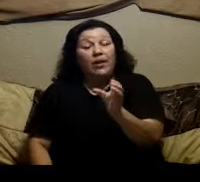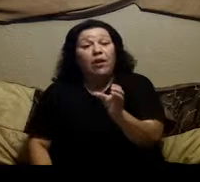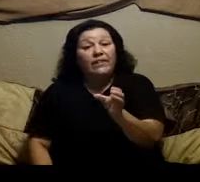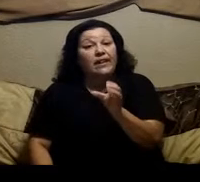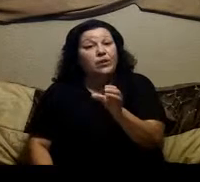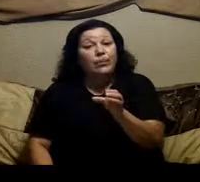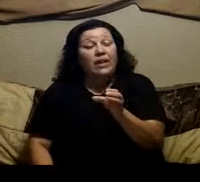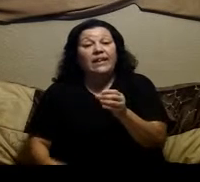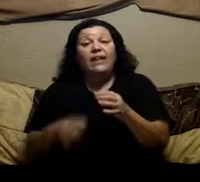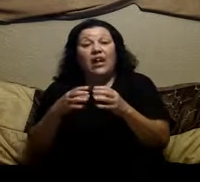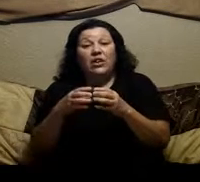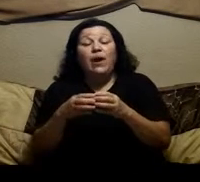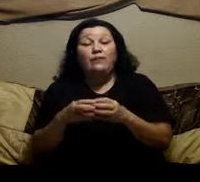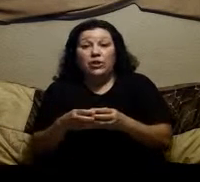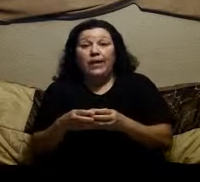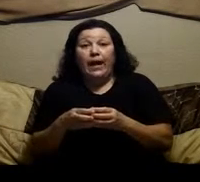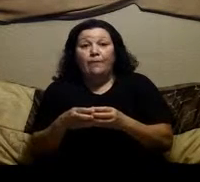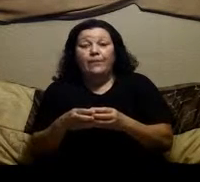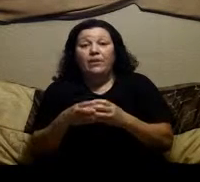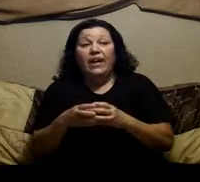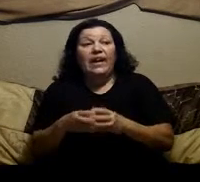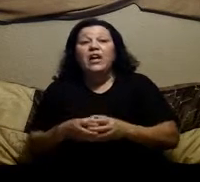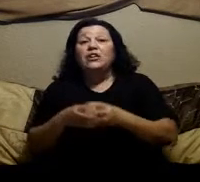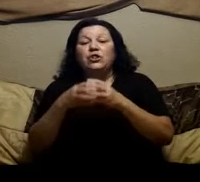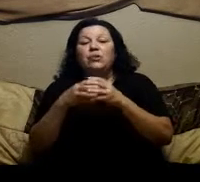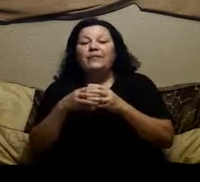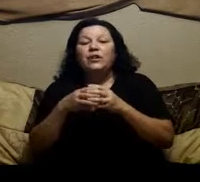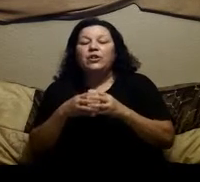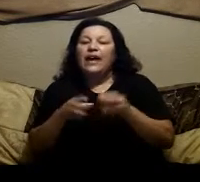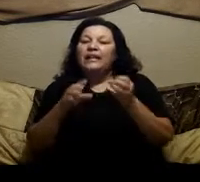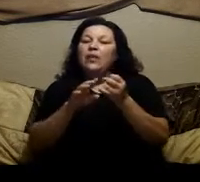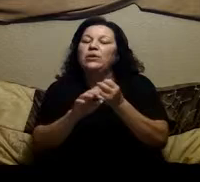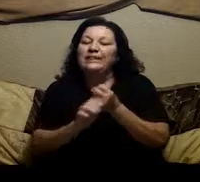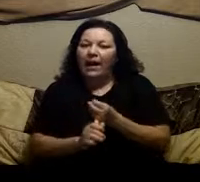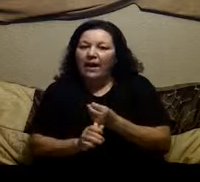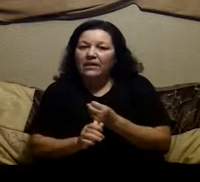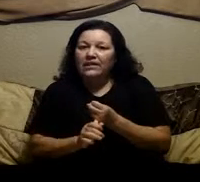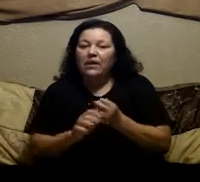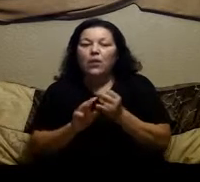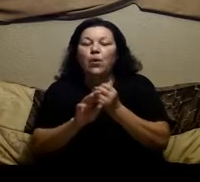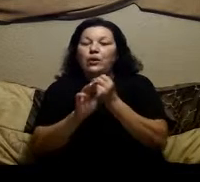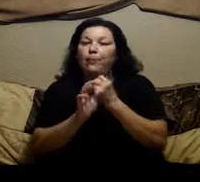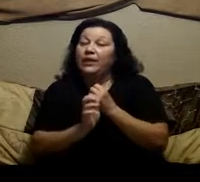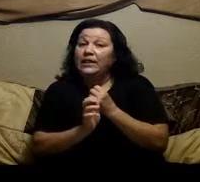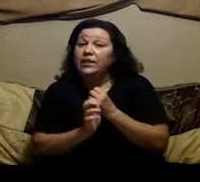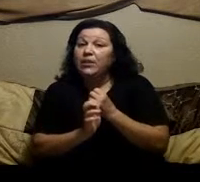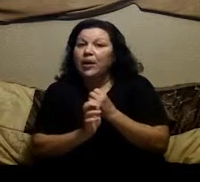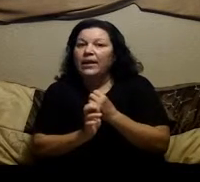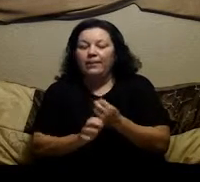going on inside your body that you have to look at okay so you have to look at not only diet what you're putting into your body